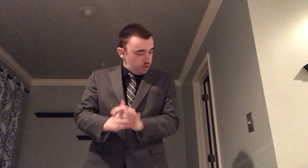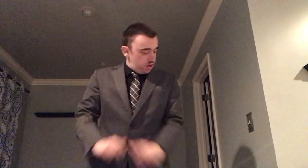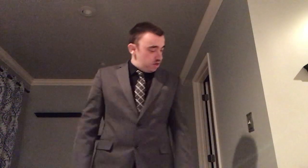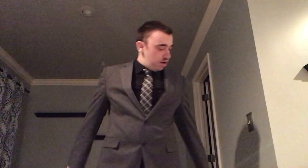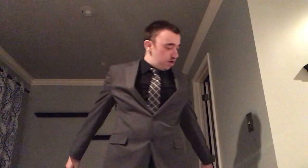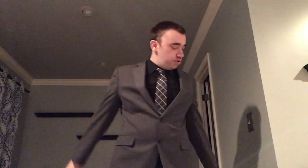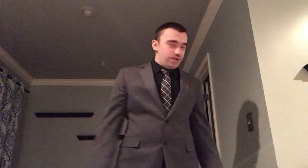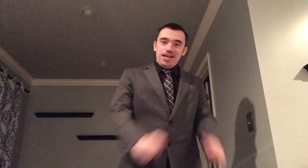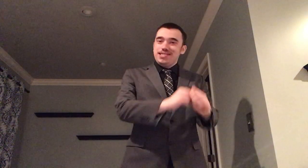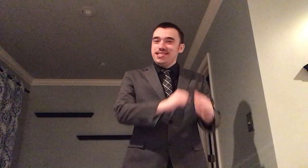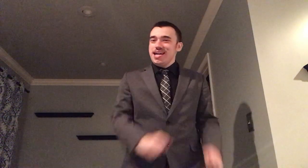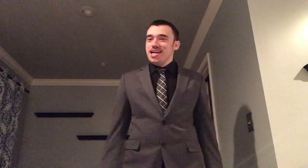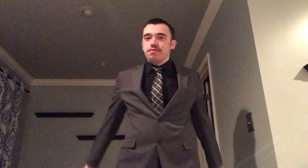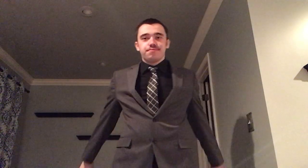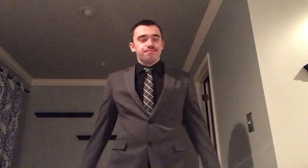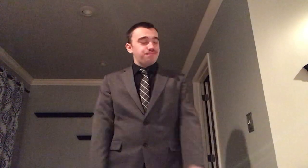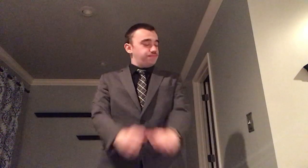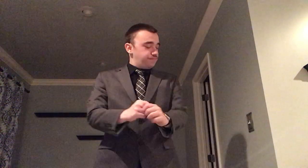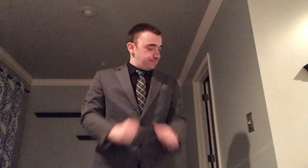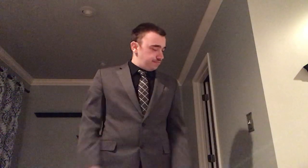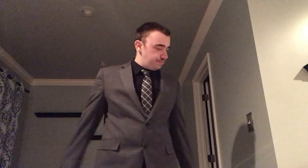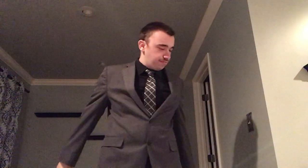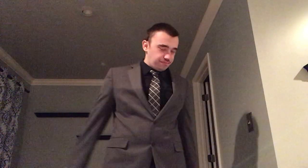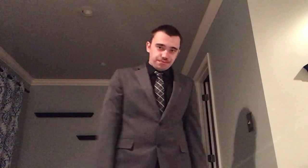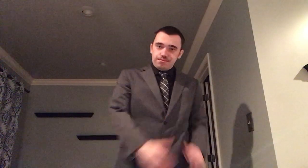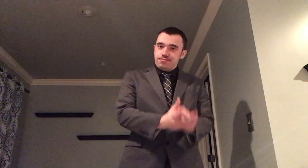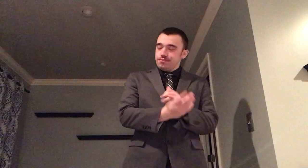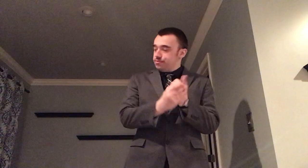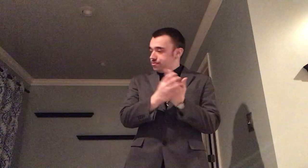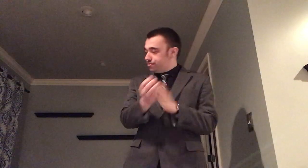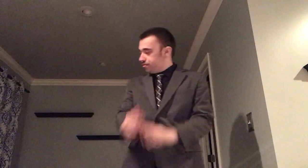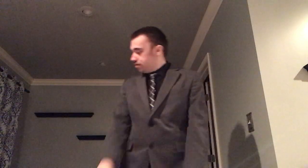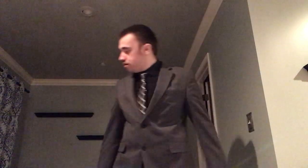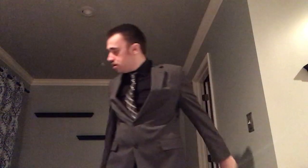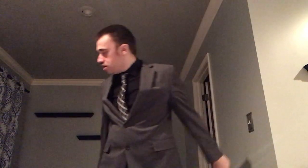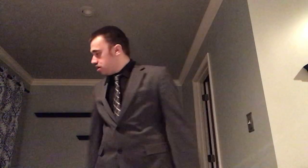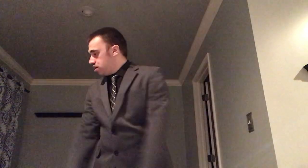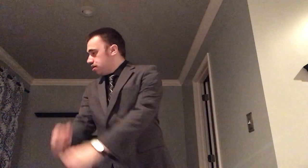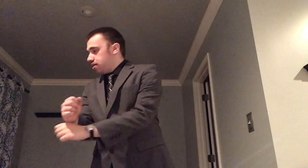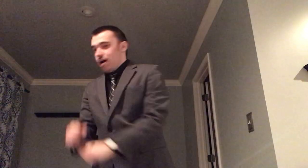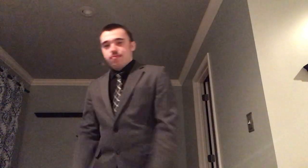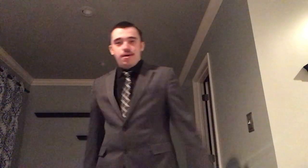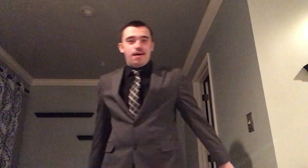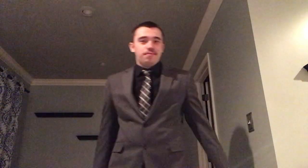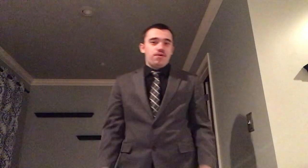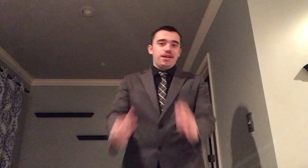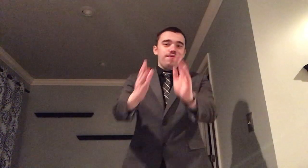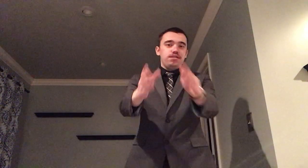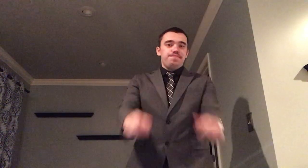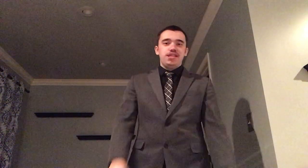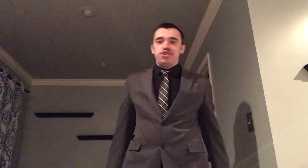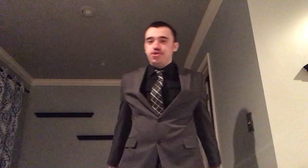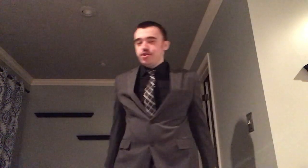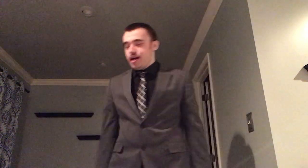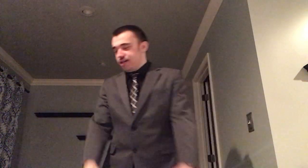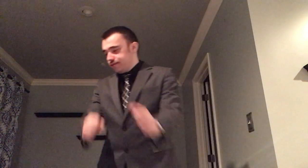well today's the day I'm gonna give this speech to you guys